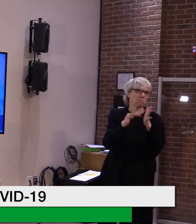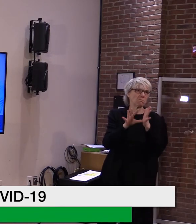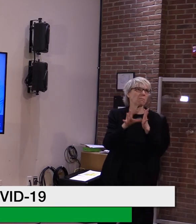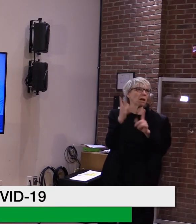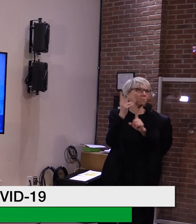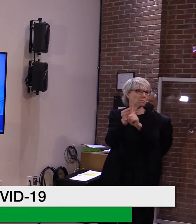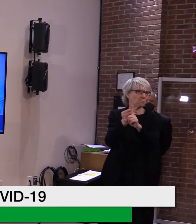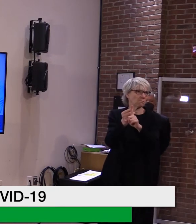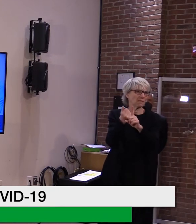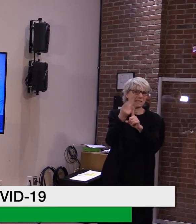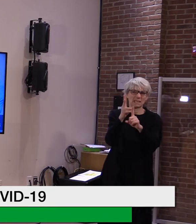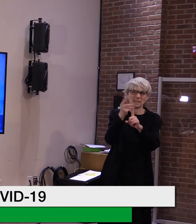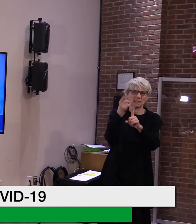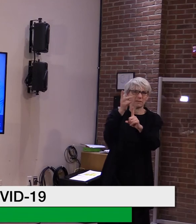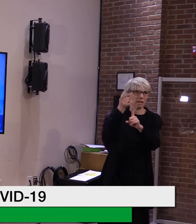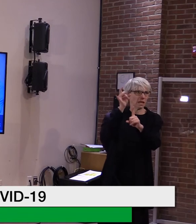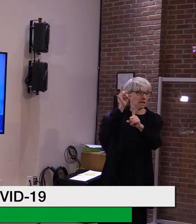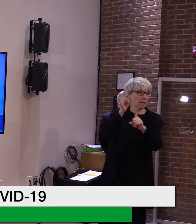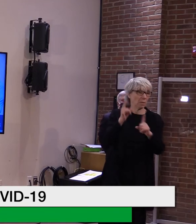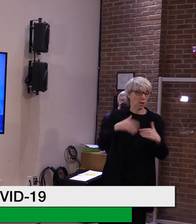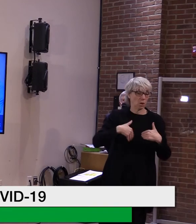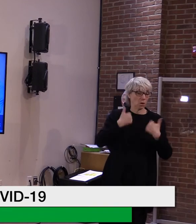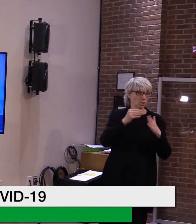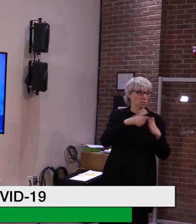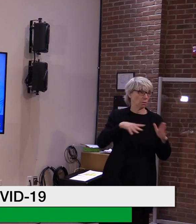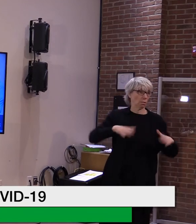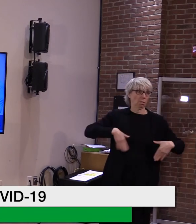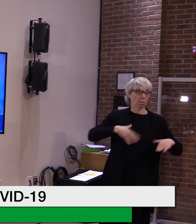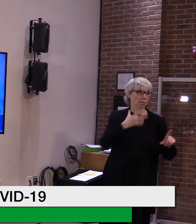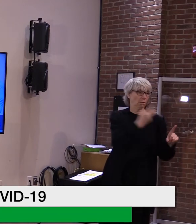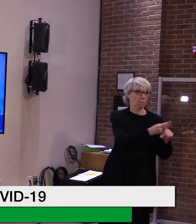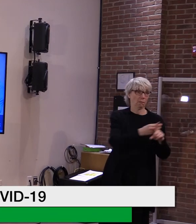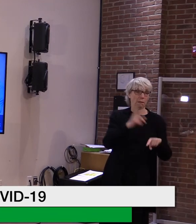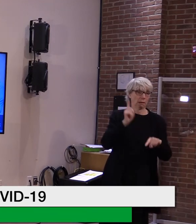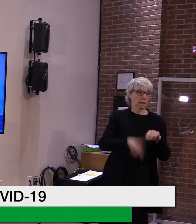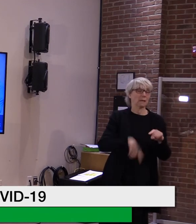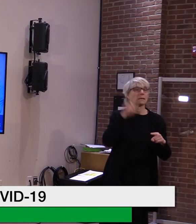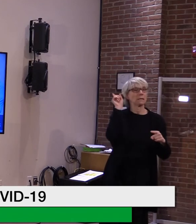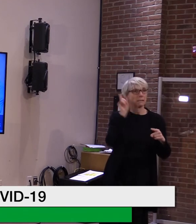vaccine that, uh, has been authorized for that age group.